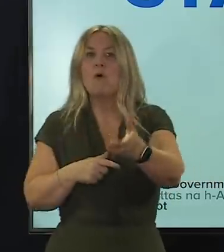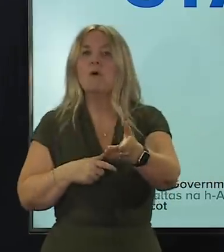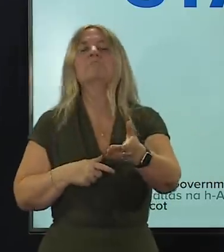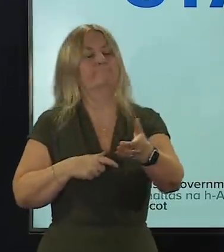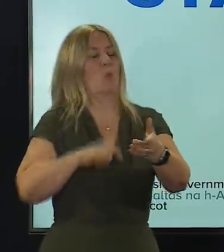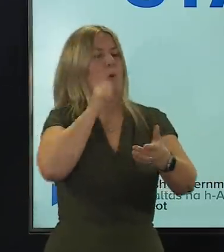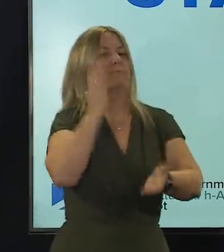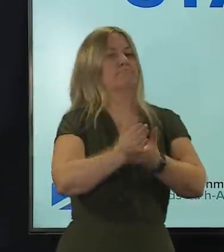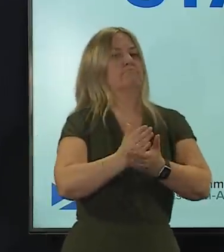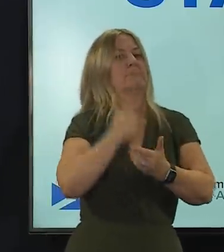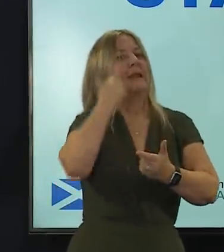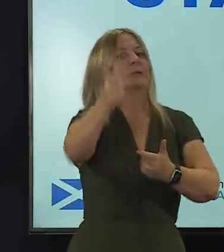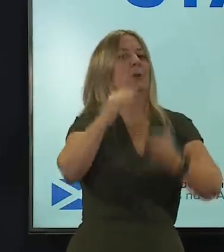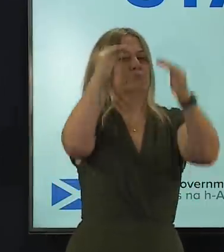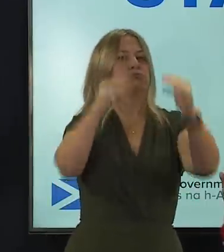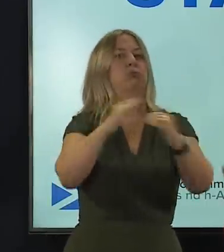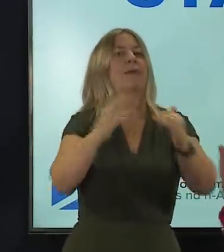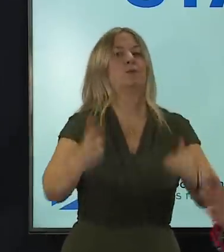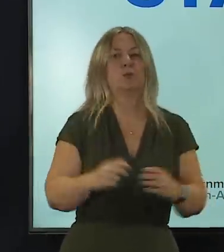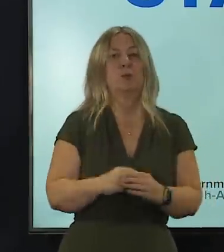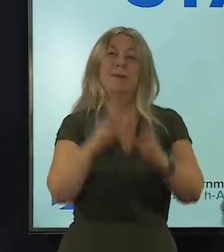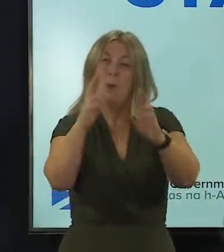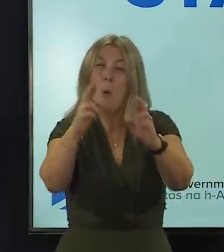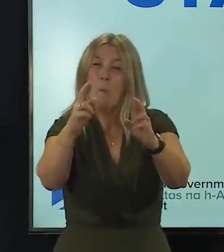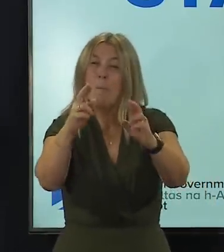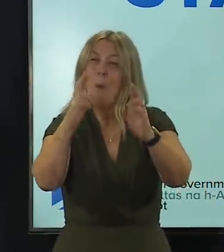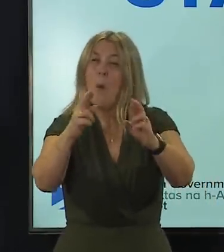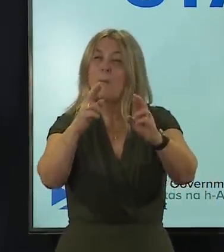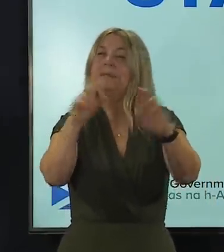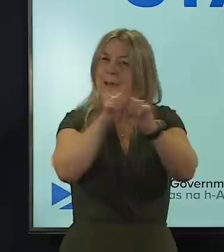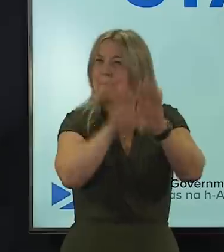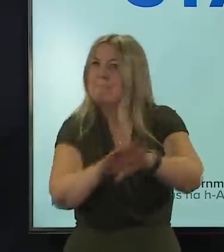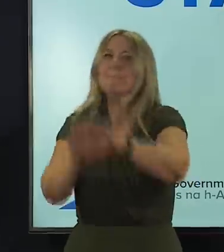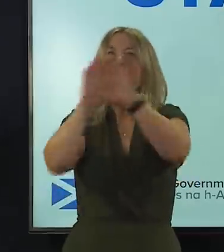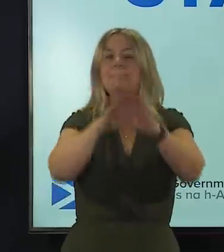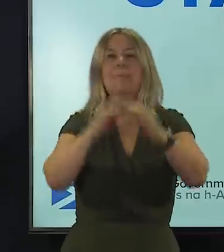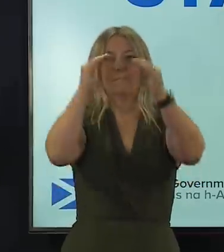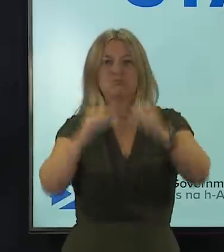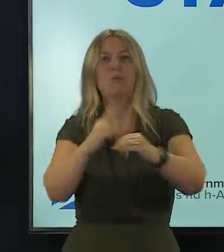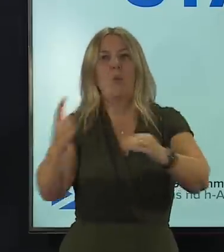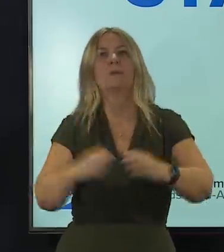make that move from Level 3 down to Level 2, and then after that, hopefully get back on track down the levels further. Well, yeah. Thank